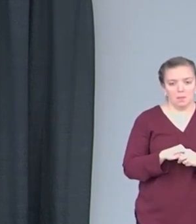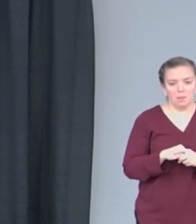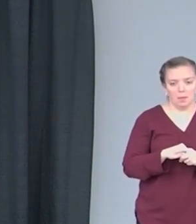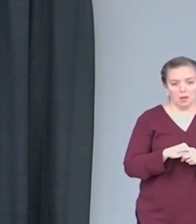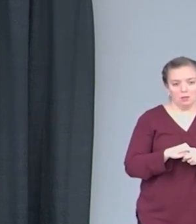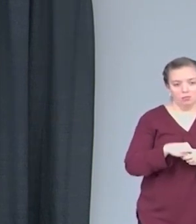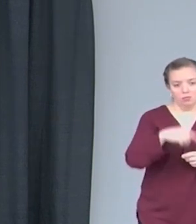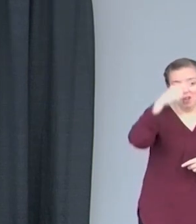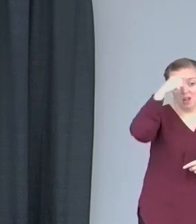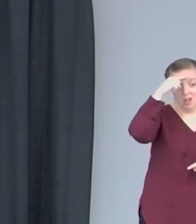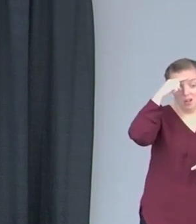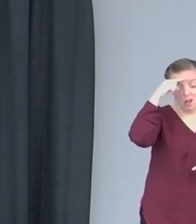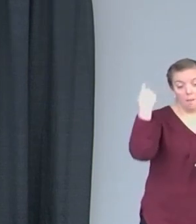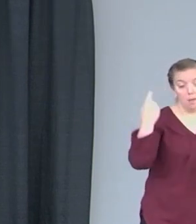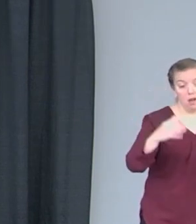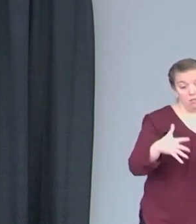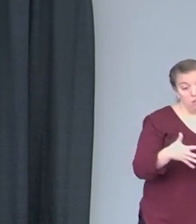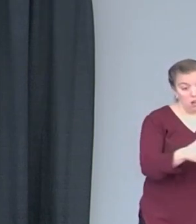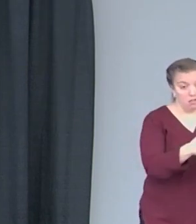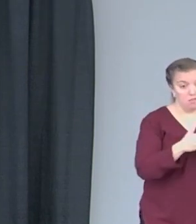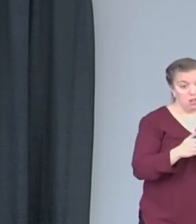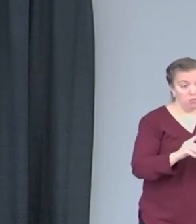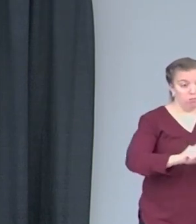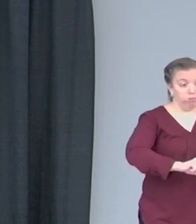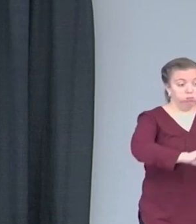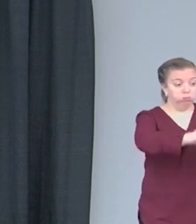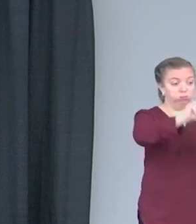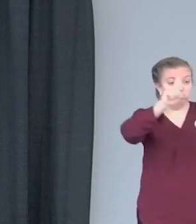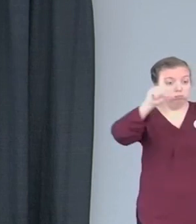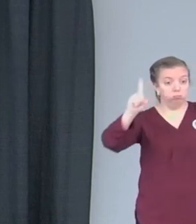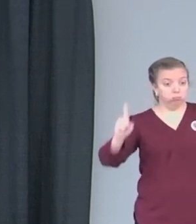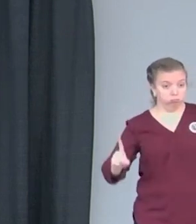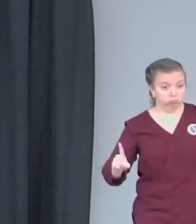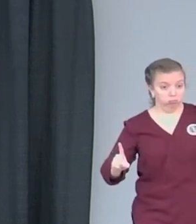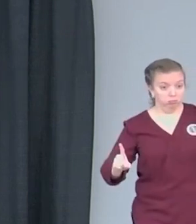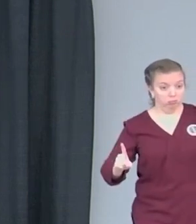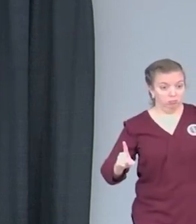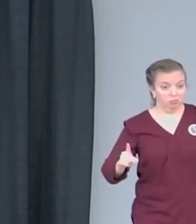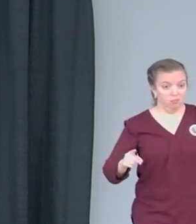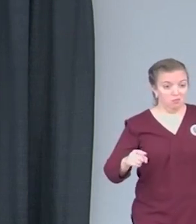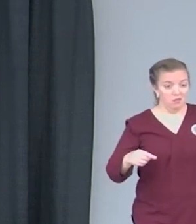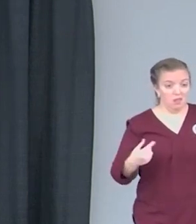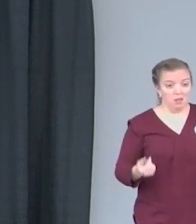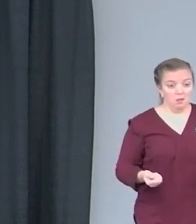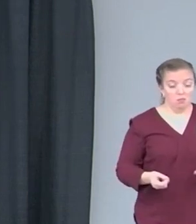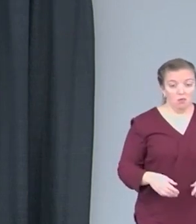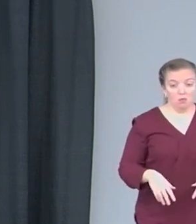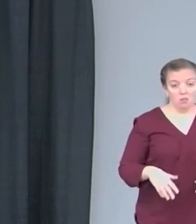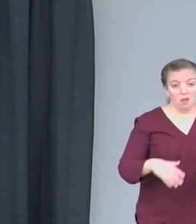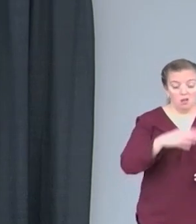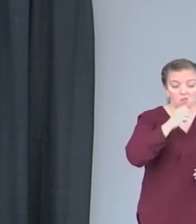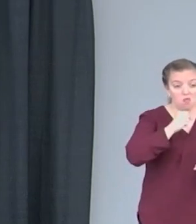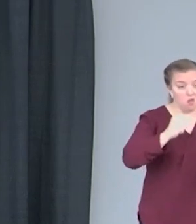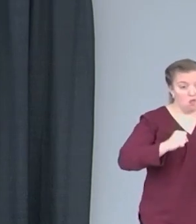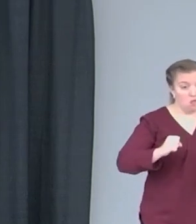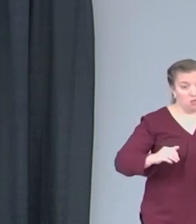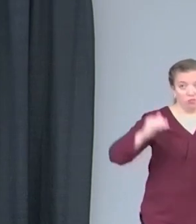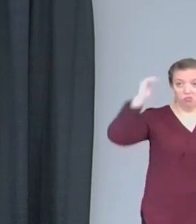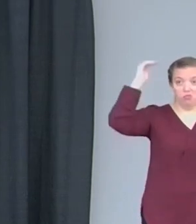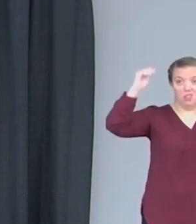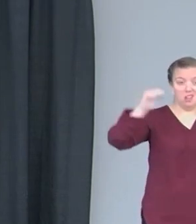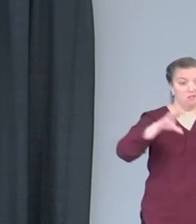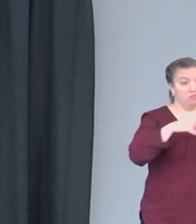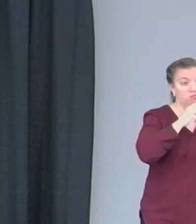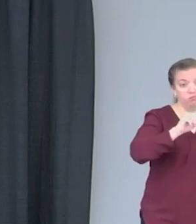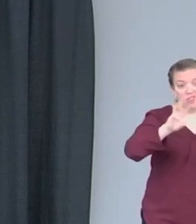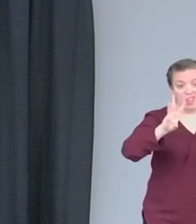America is just different. And a lot of us don't see individuals 60, 70, 80 years old. And it's a lot. And